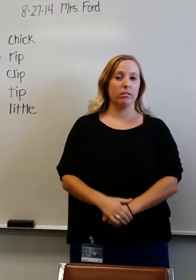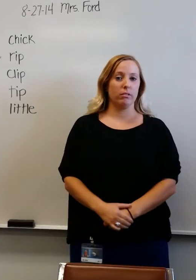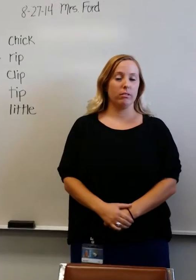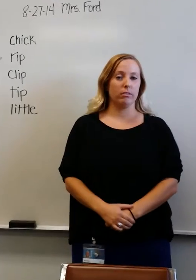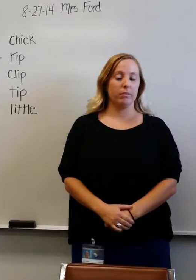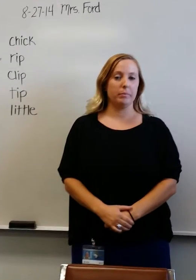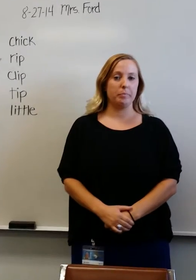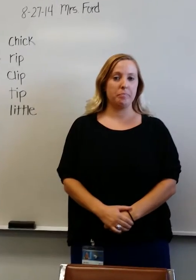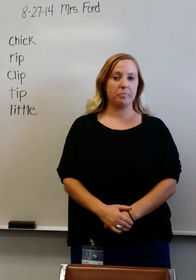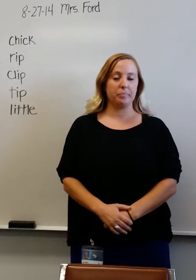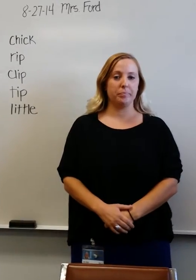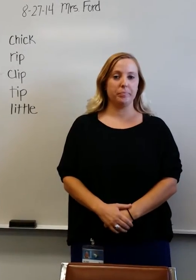Clip.